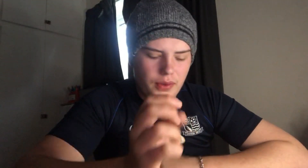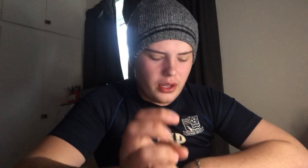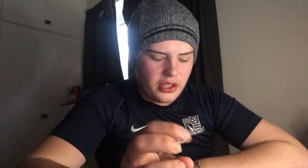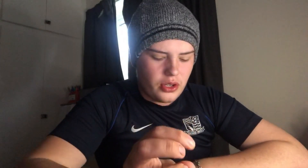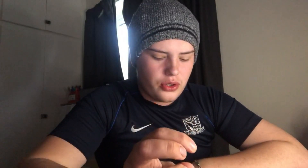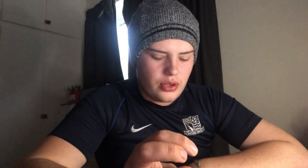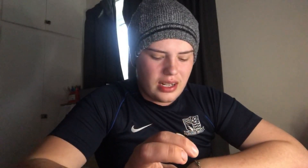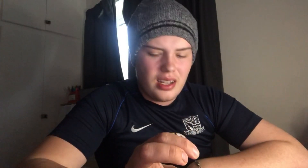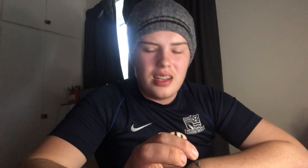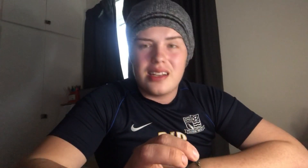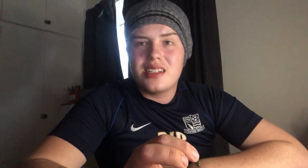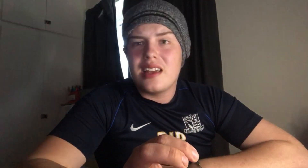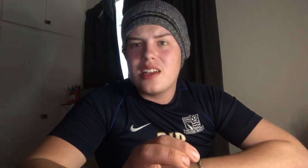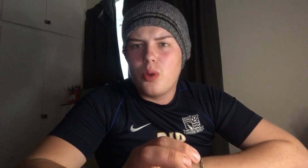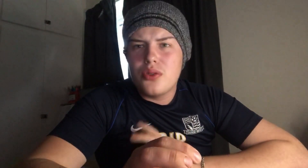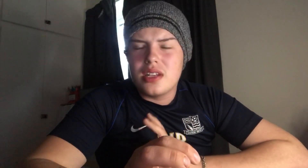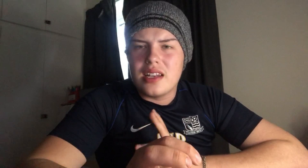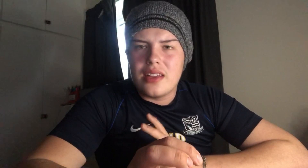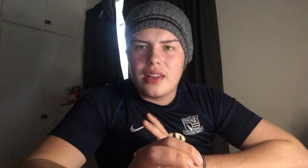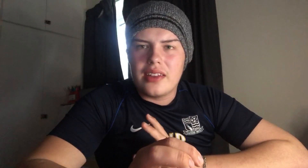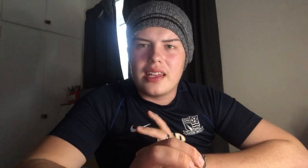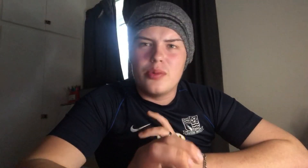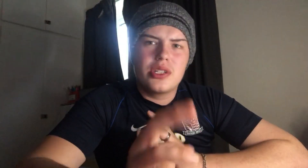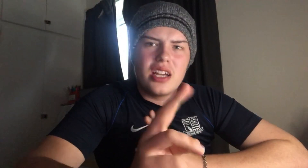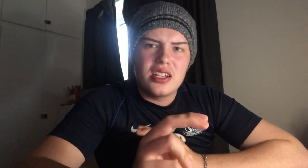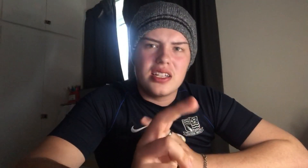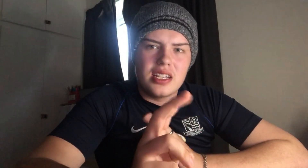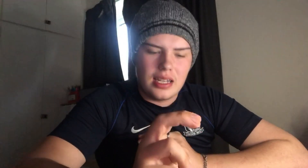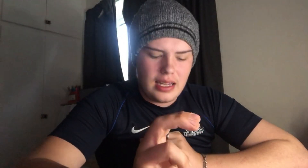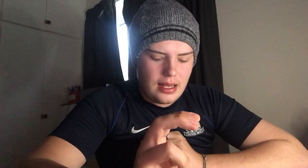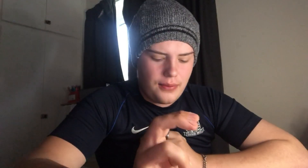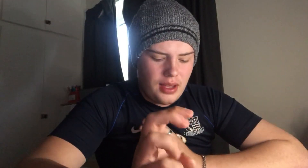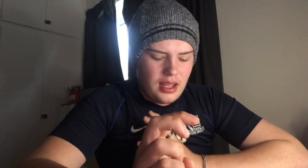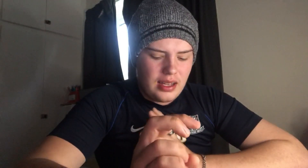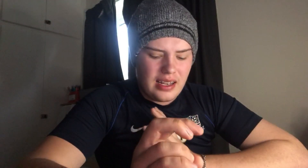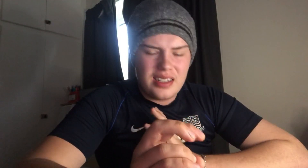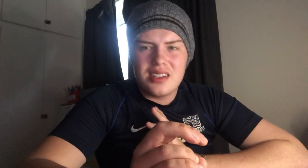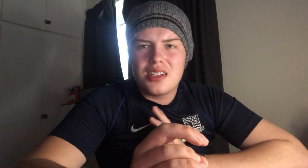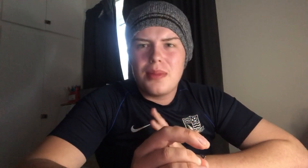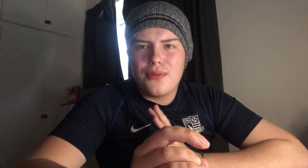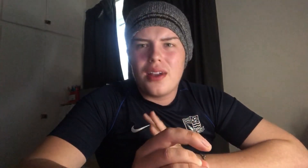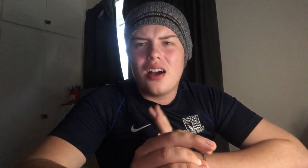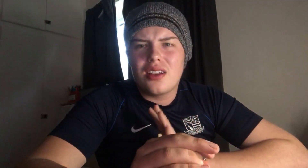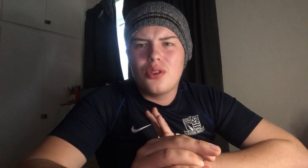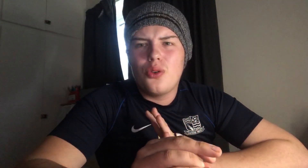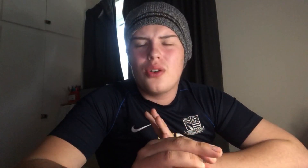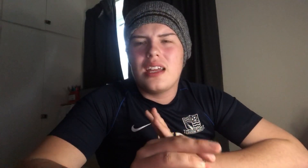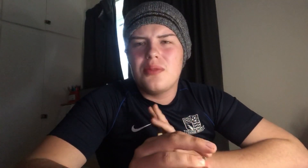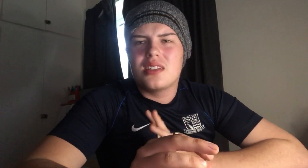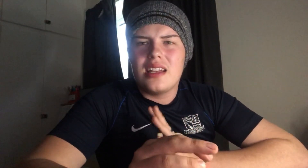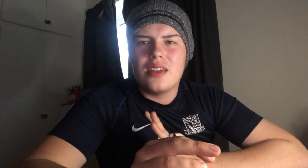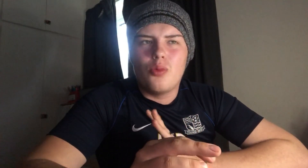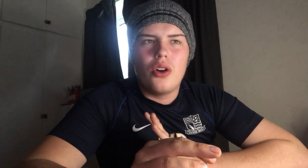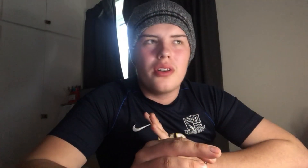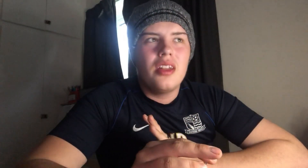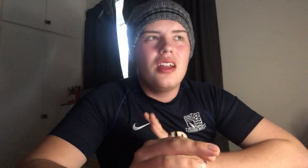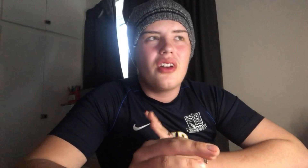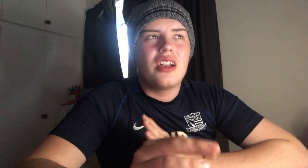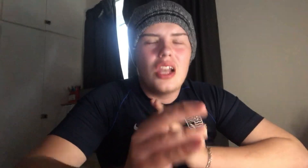of another contract. He quoted in that, that he was gutted to leave, and to be fair, I thought he was League 1, like a